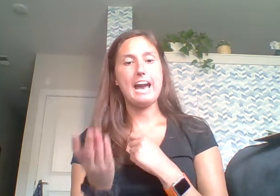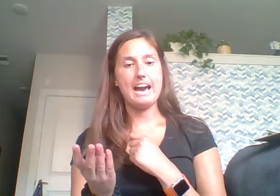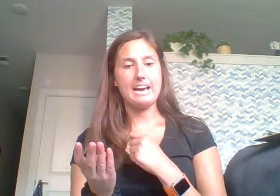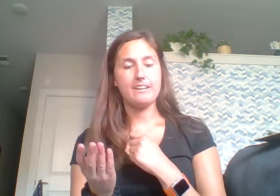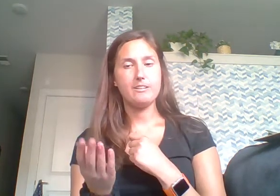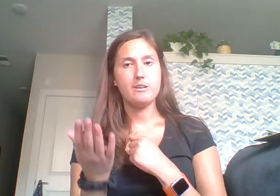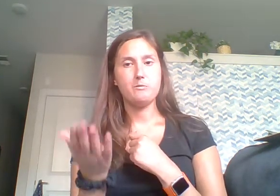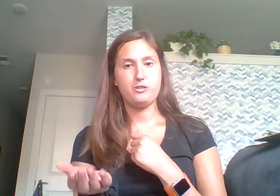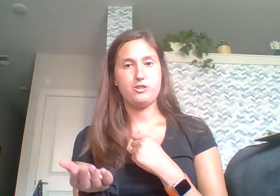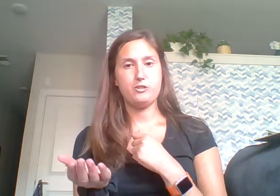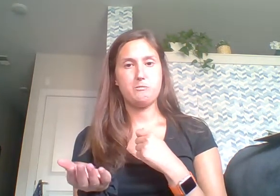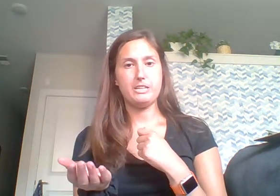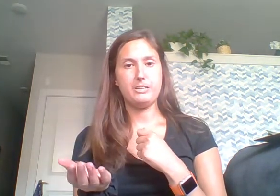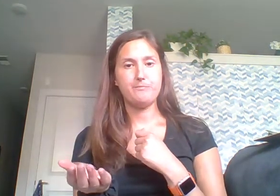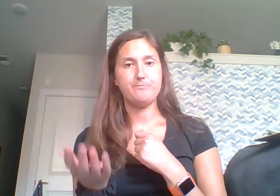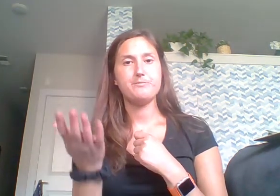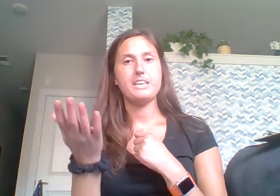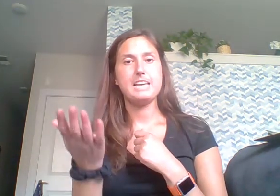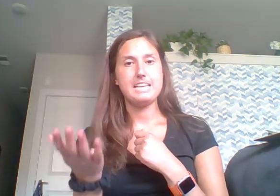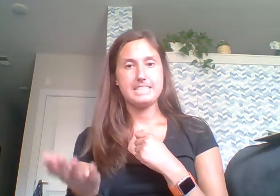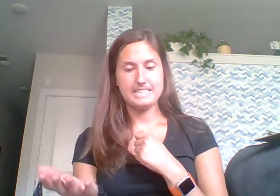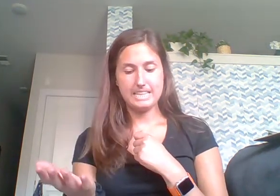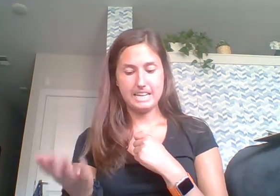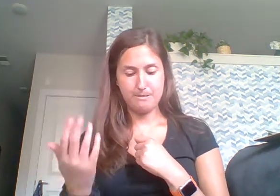ah. What's your new word? Sam.